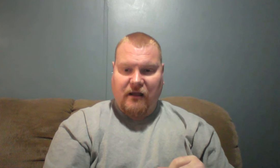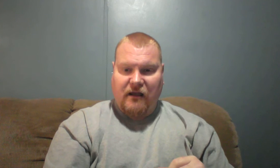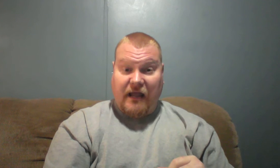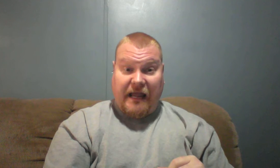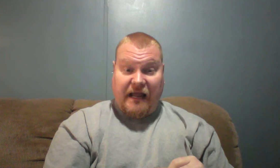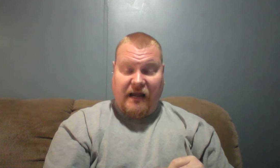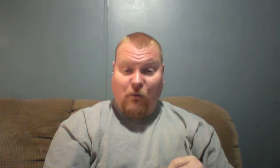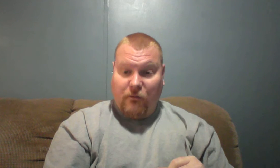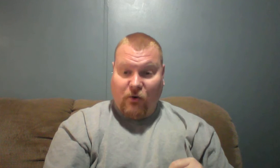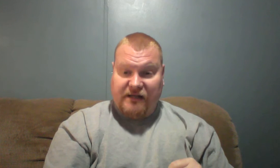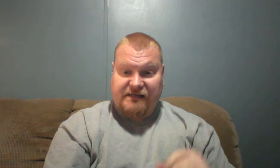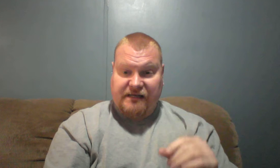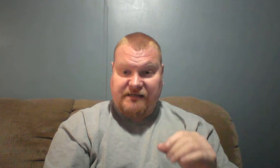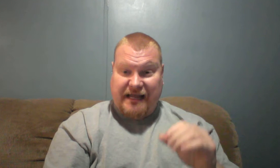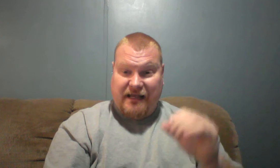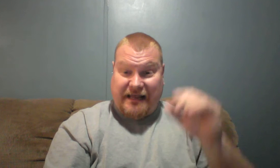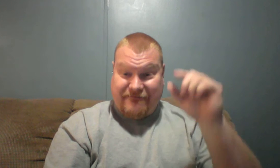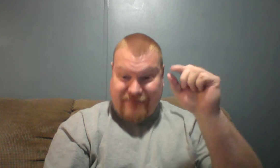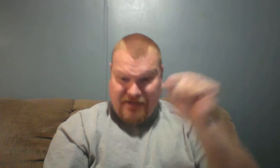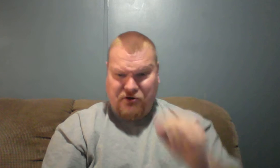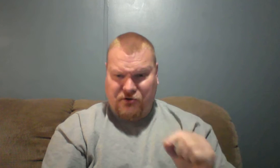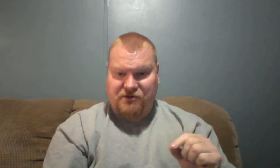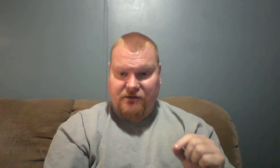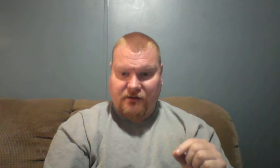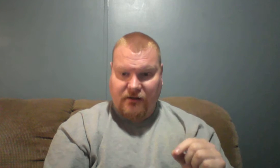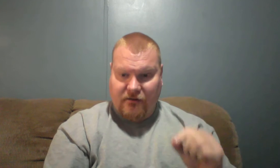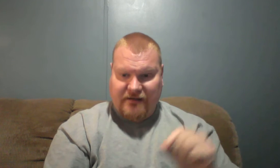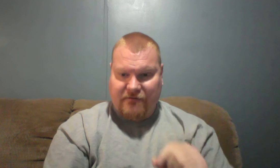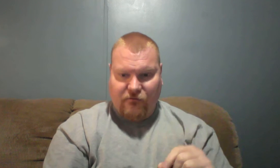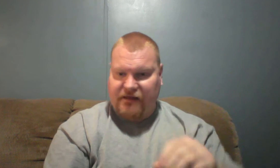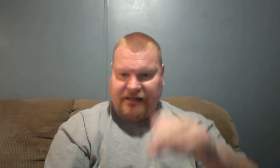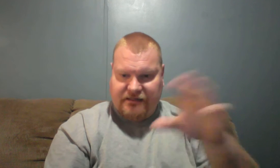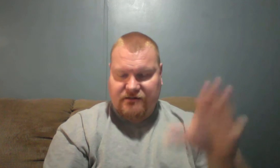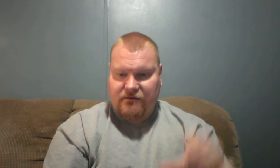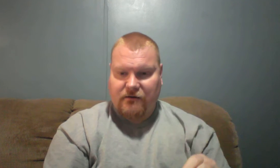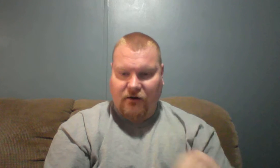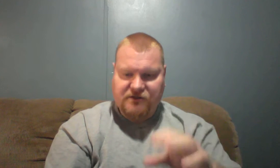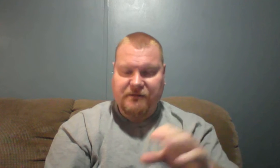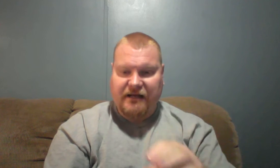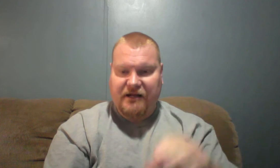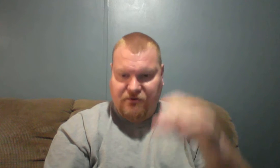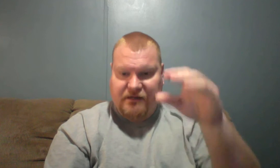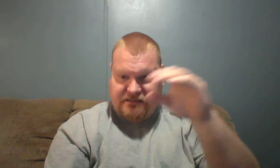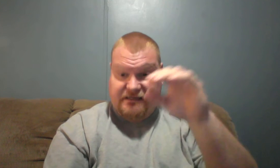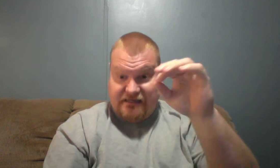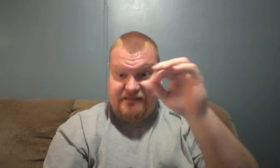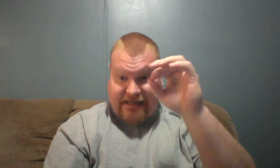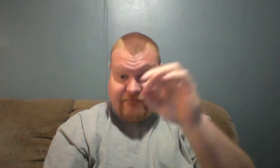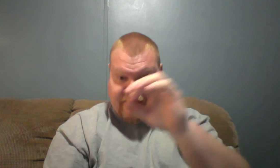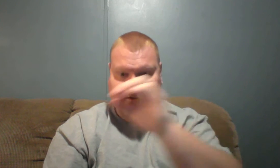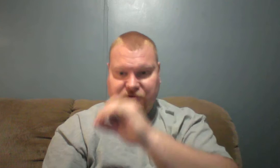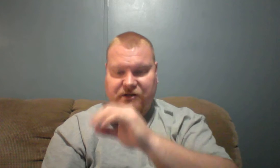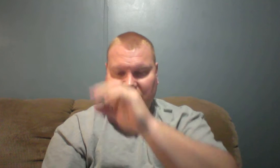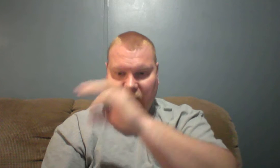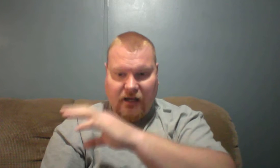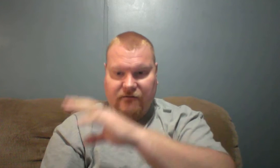And at one point it says inventors of evil things or something of that nature, but it does say inventors of